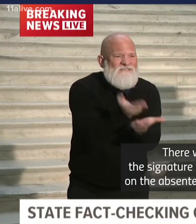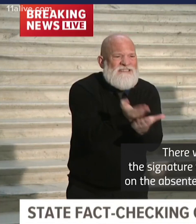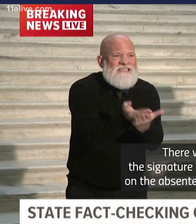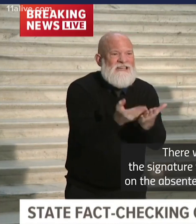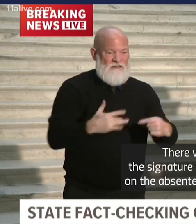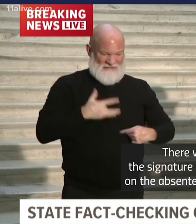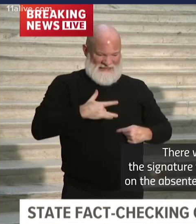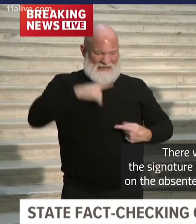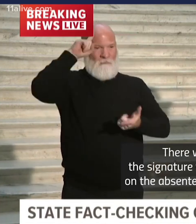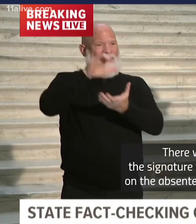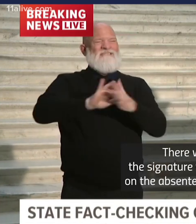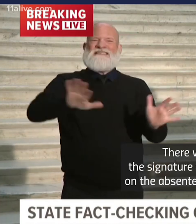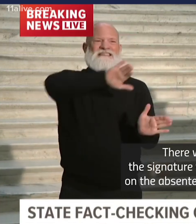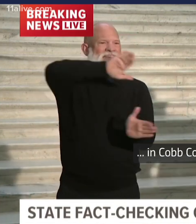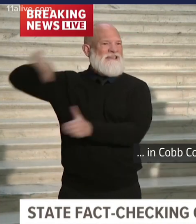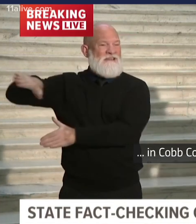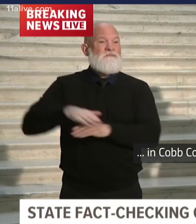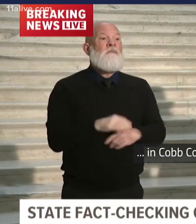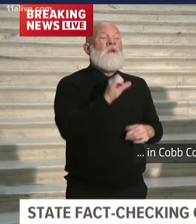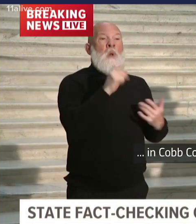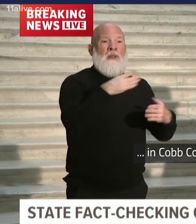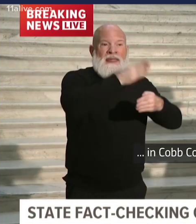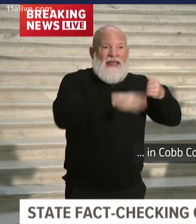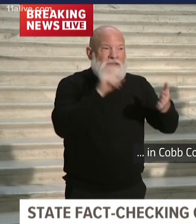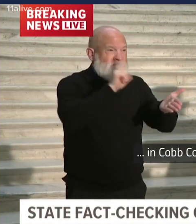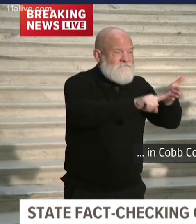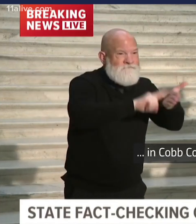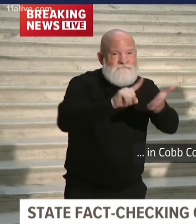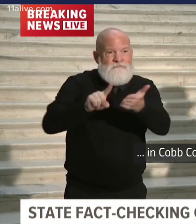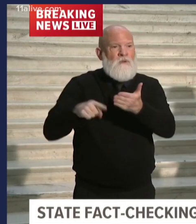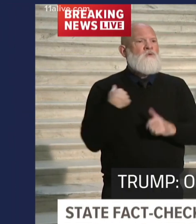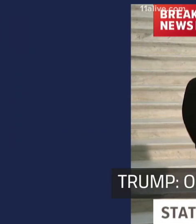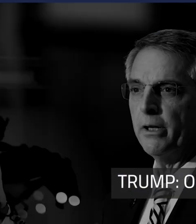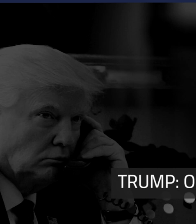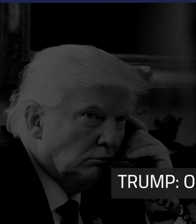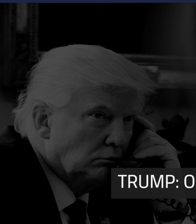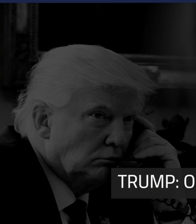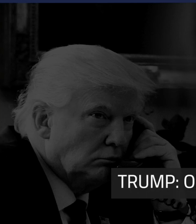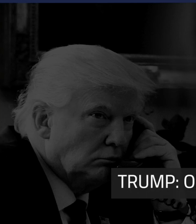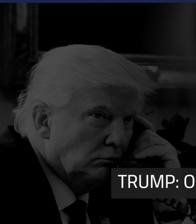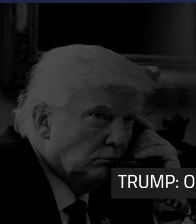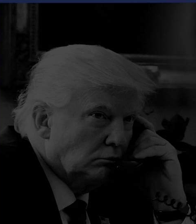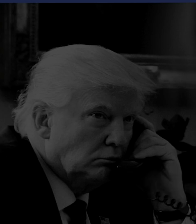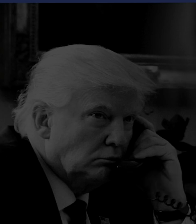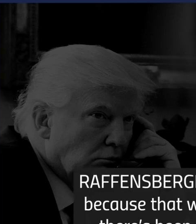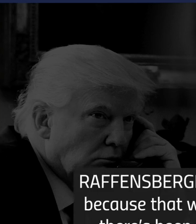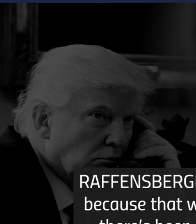being done on the absentee ballot request form properly in Cobb County during the June primary. Go ahead, please. Go ahead.